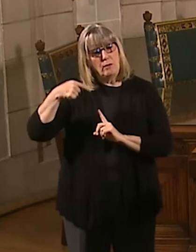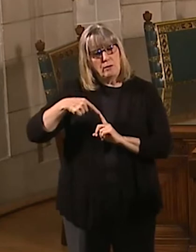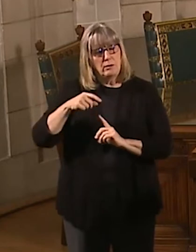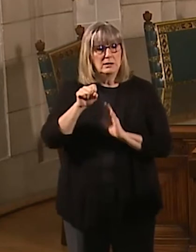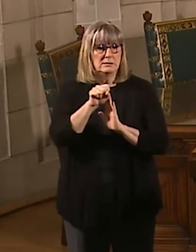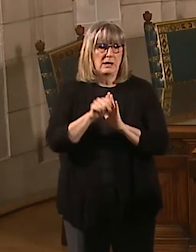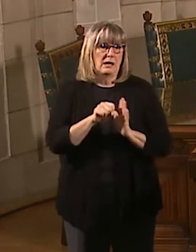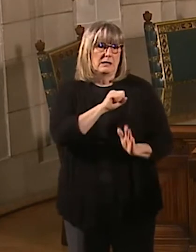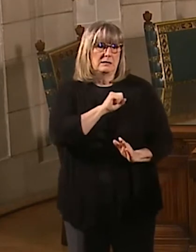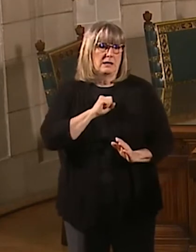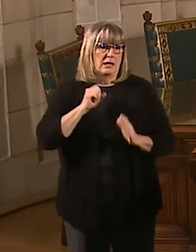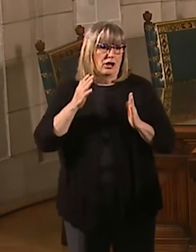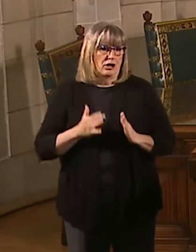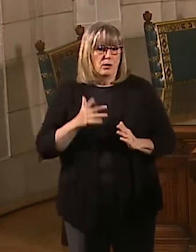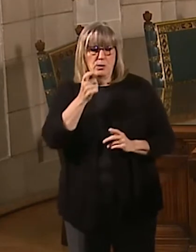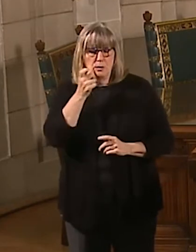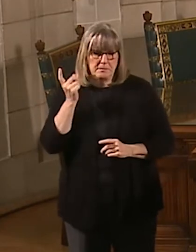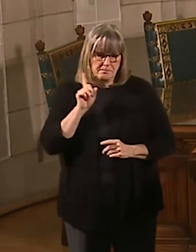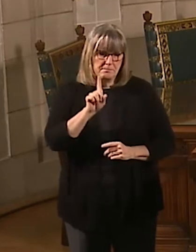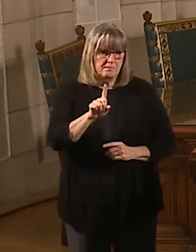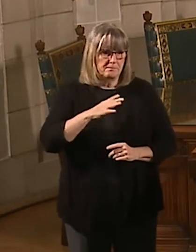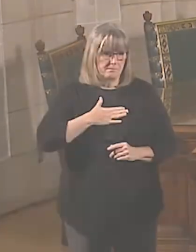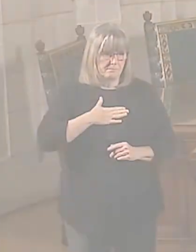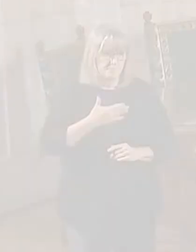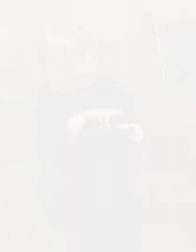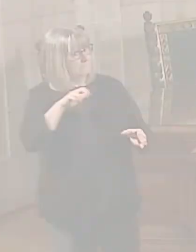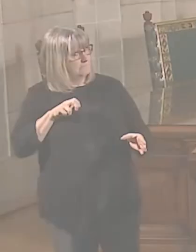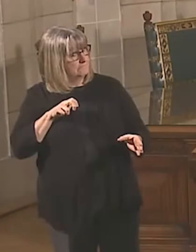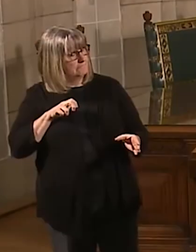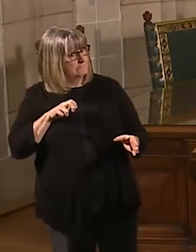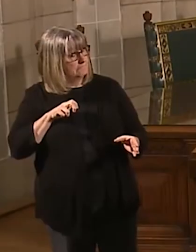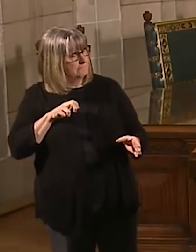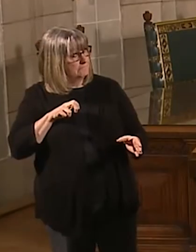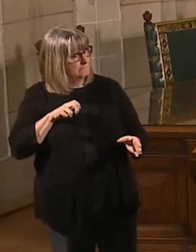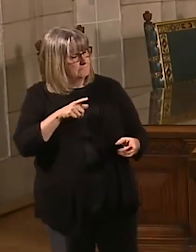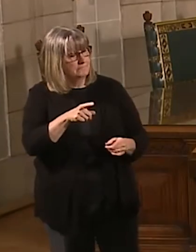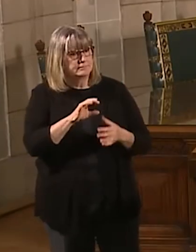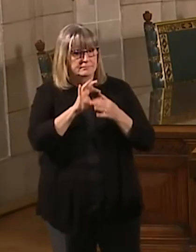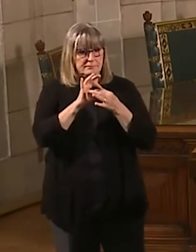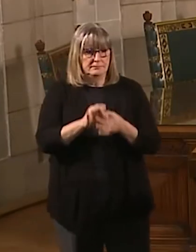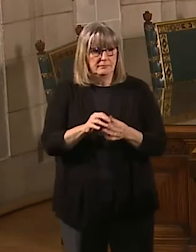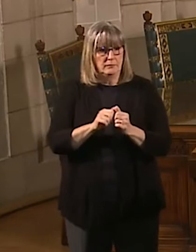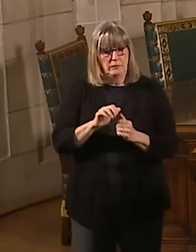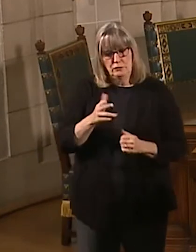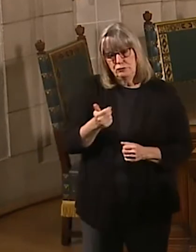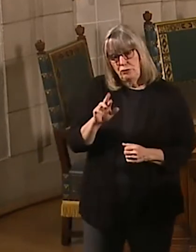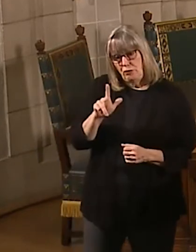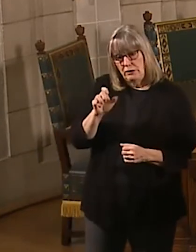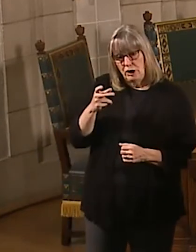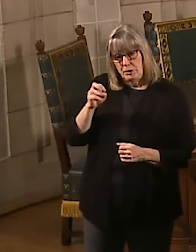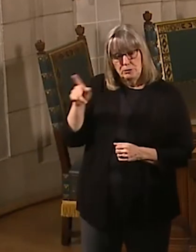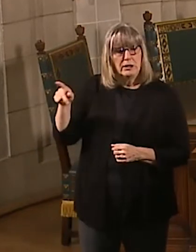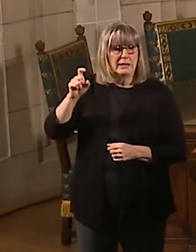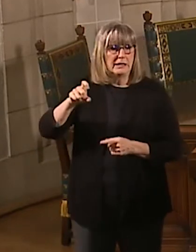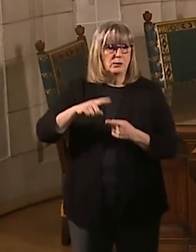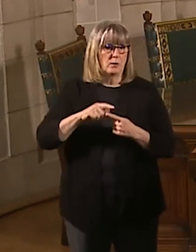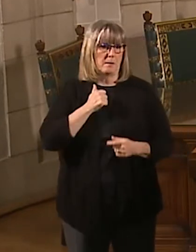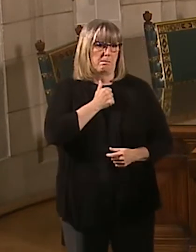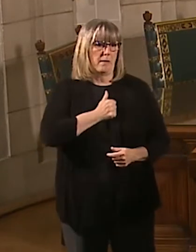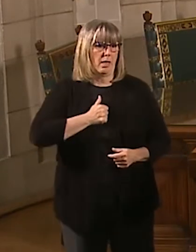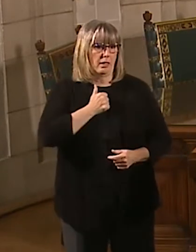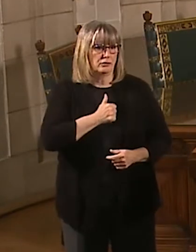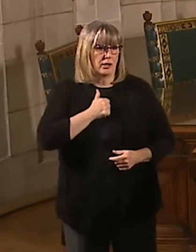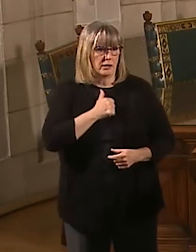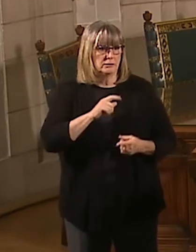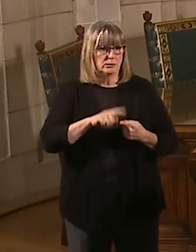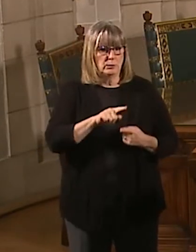a state senator who's come forward and I believe Senator Salama I believe her. So with regard to what Charles Herbster should do I think he needs to apologize to